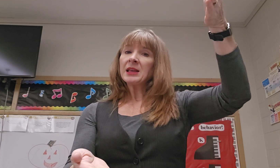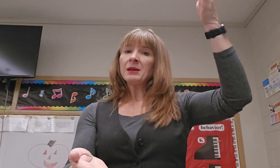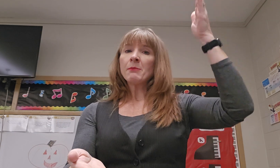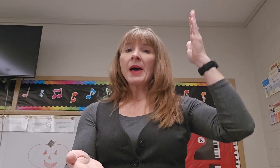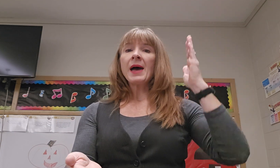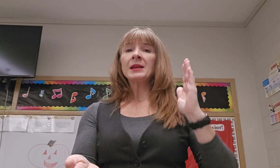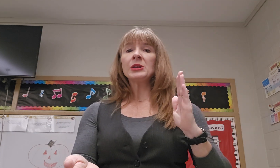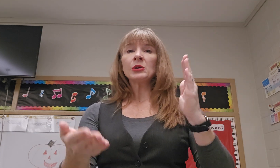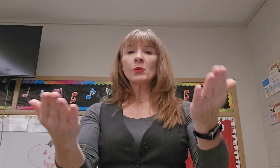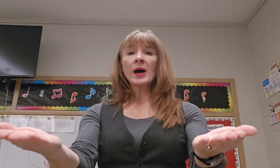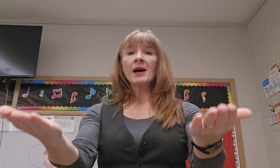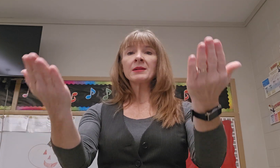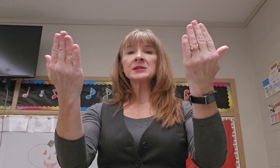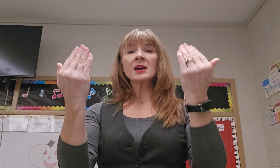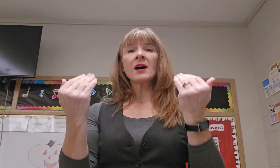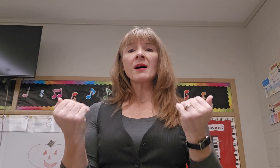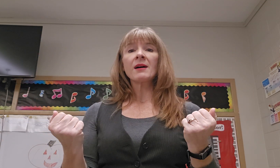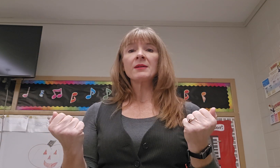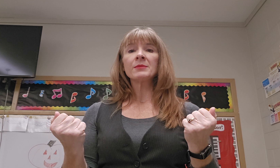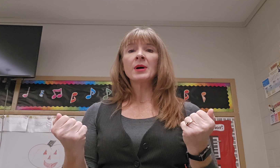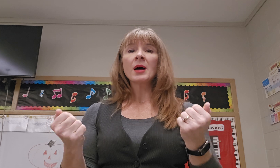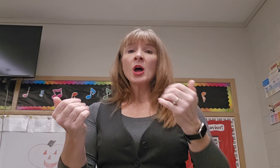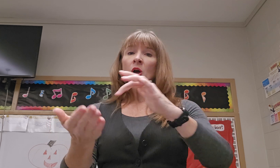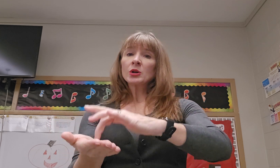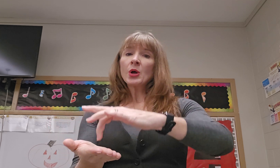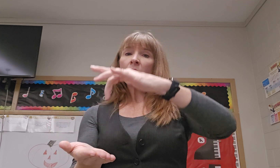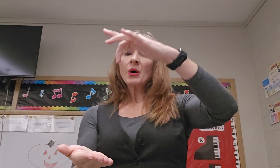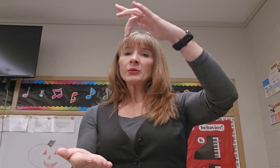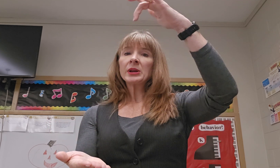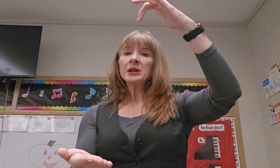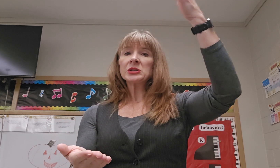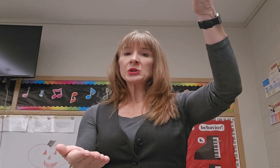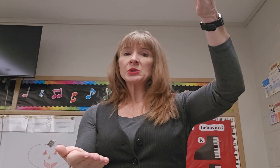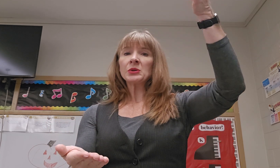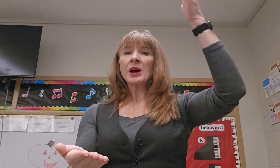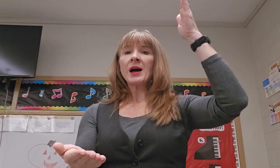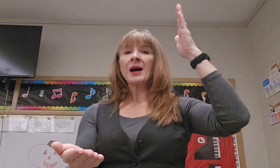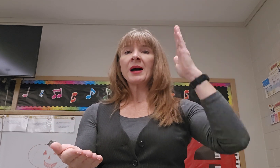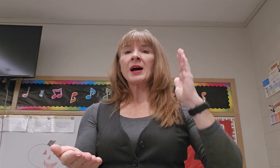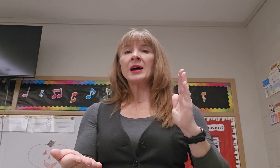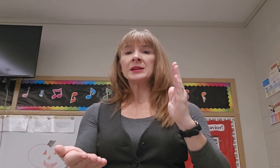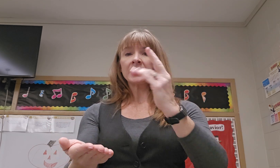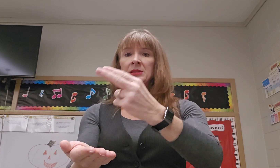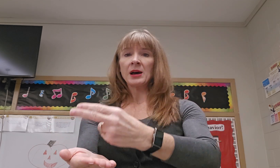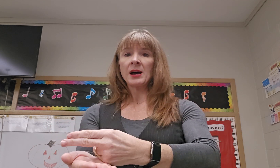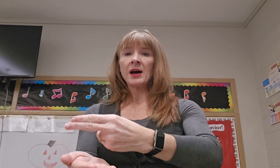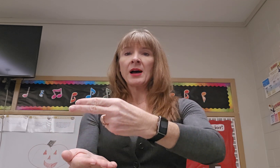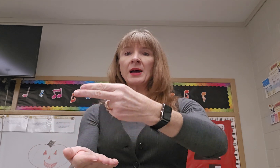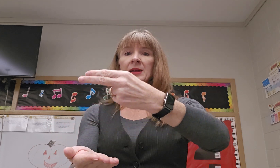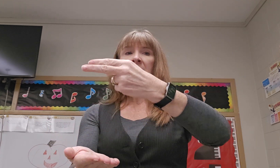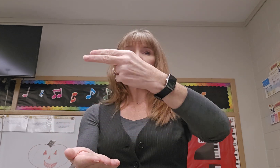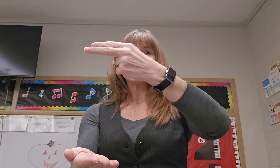Emmanuel's come, glory to God in the highest,